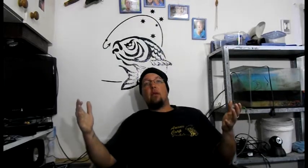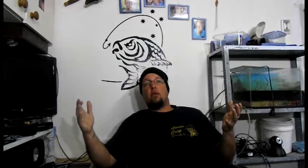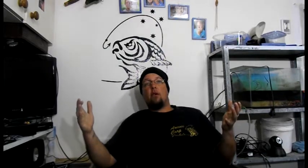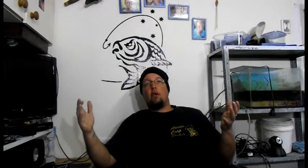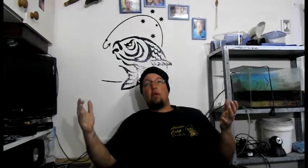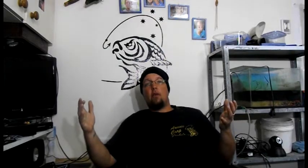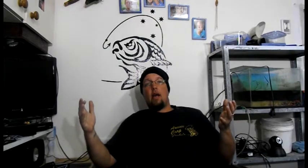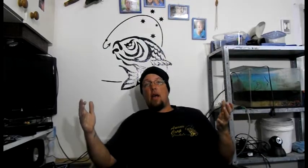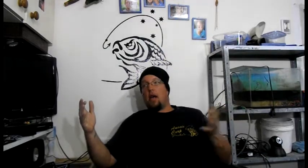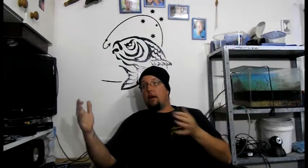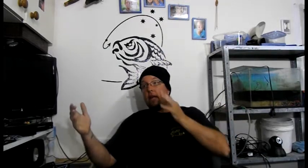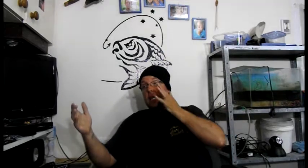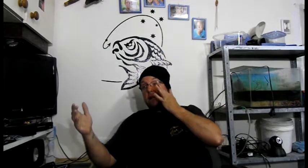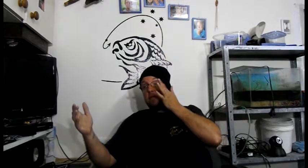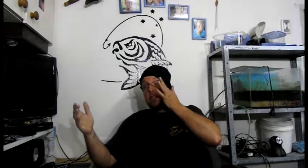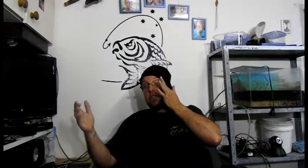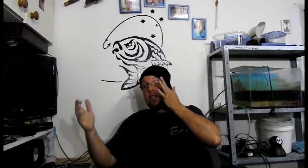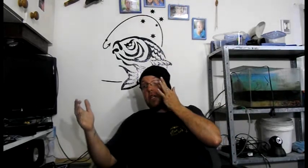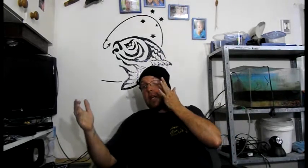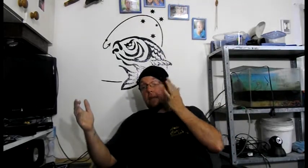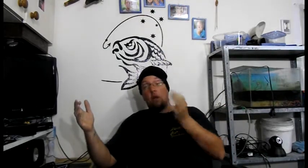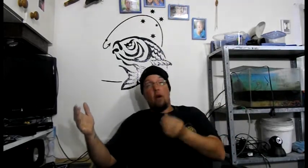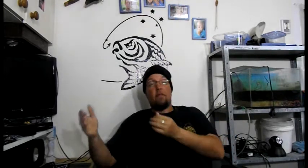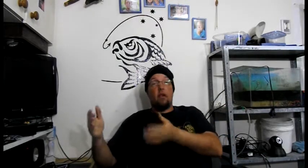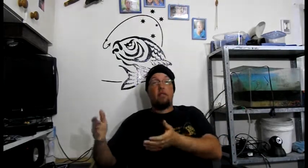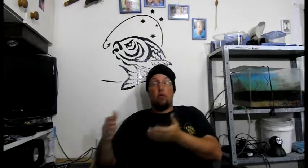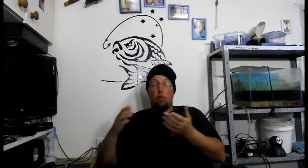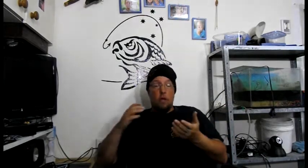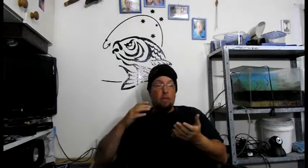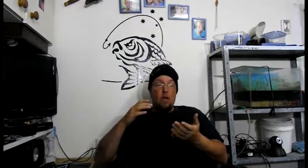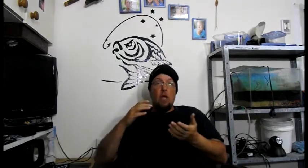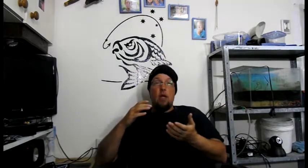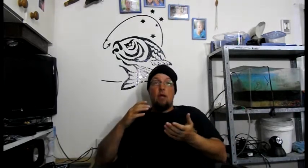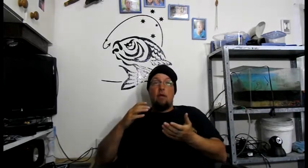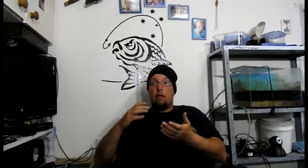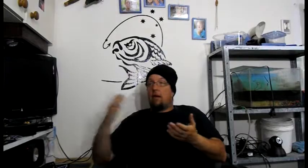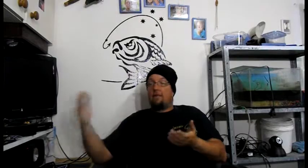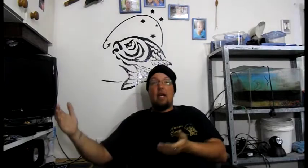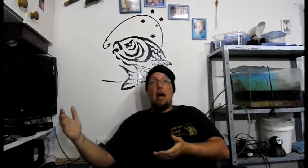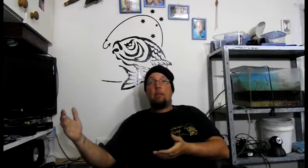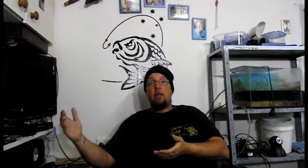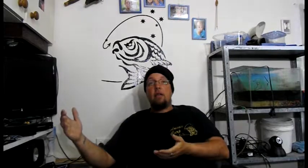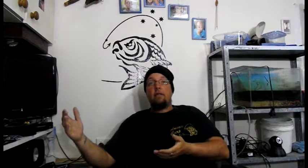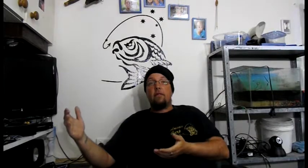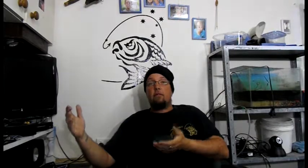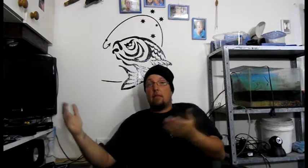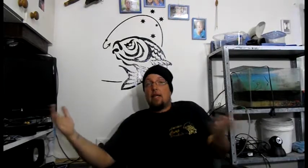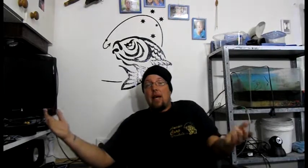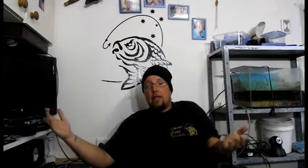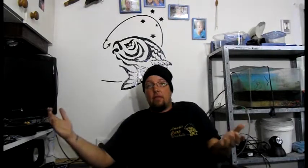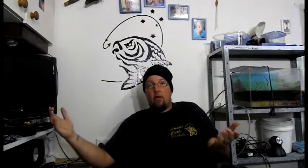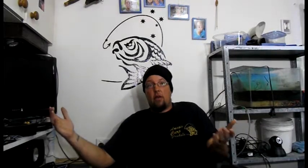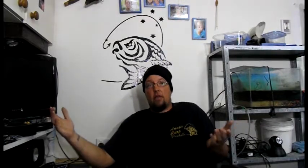on our native fish and other life that lives in the water? If they can't breathe, they can't survive either.